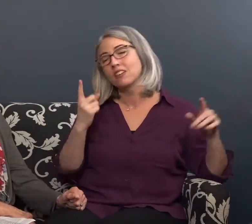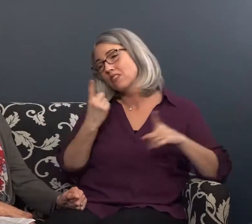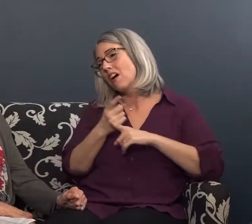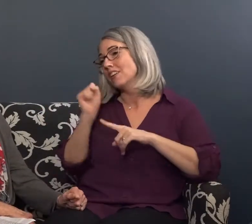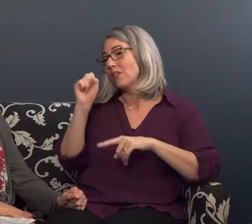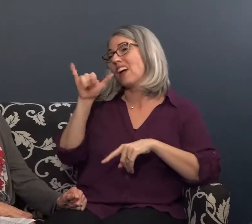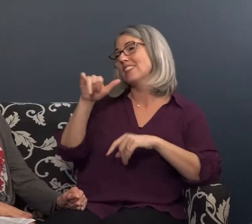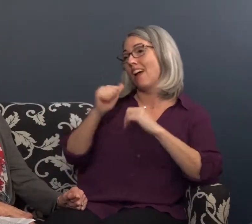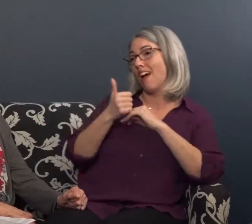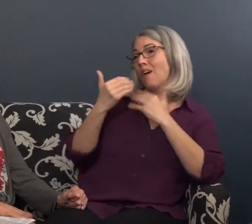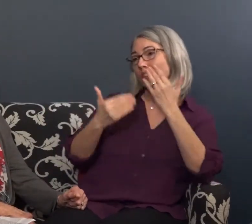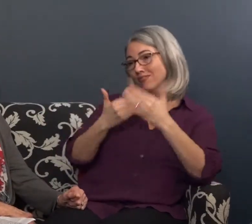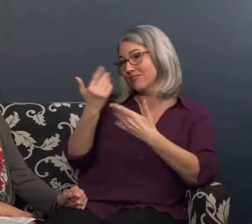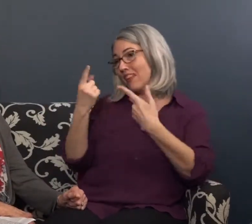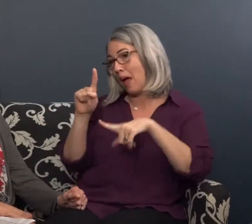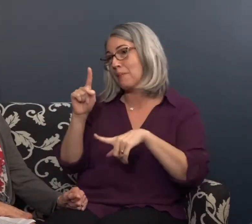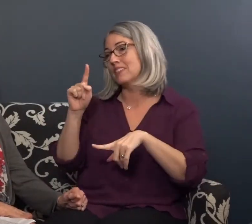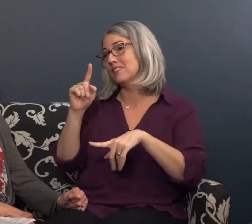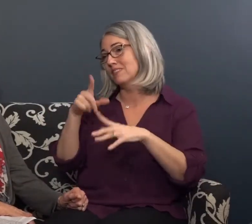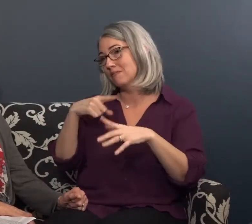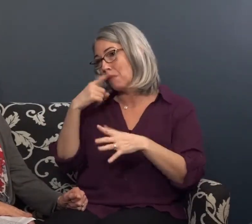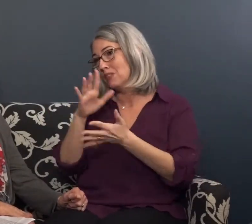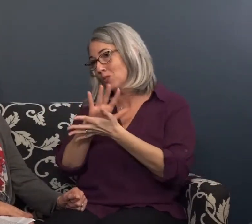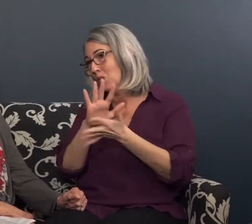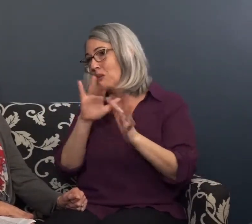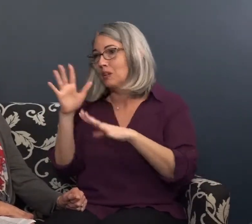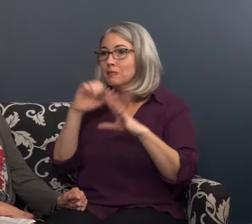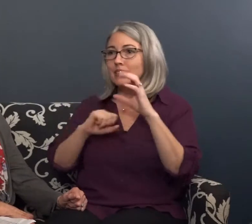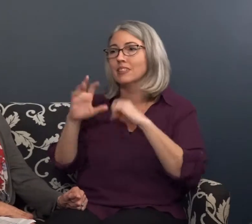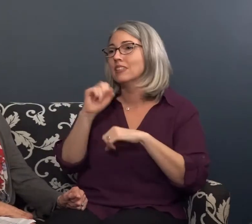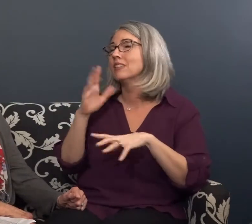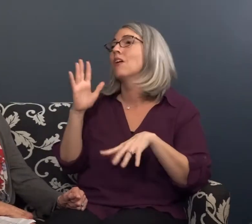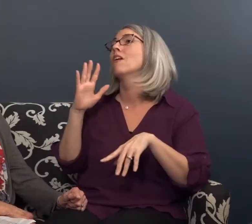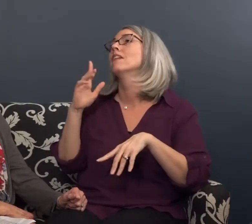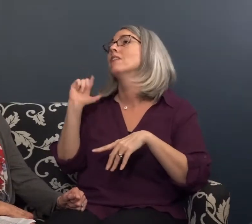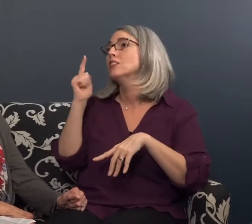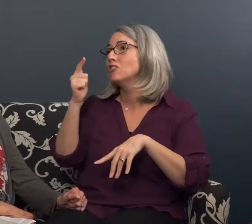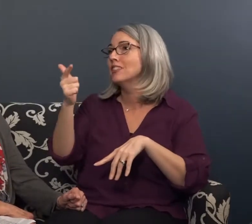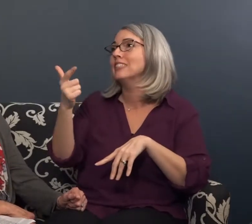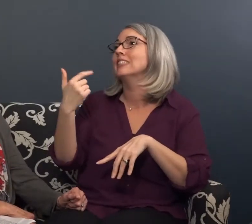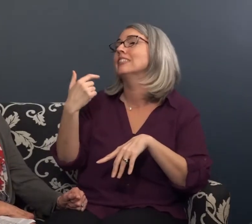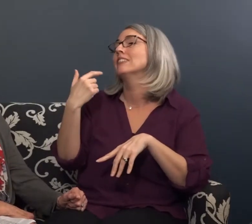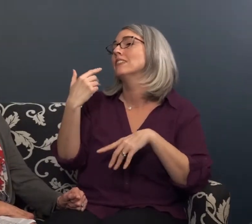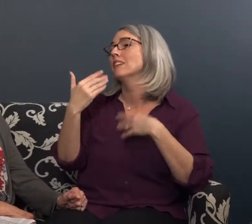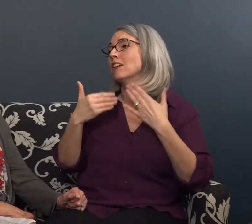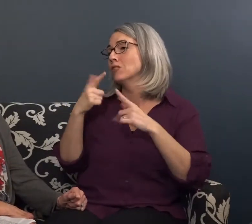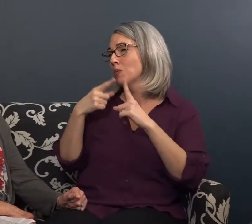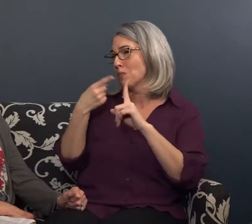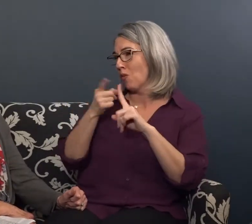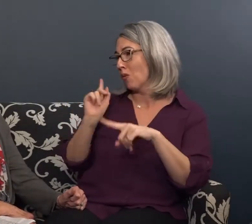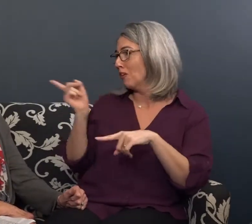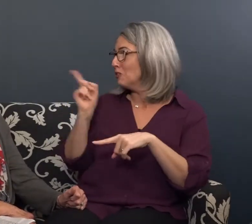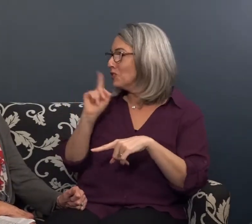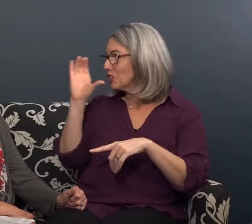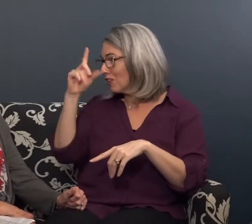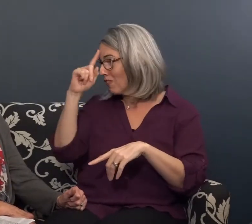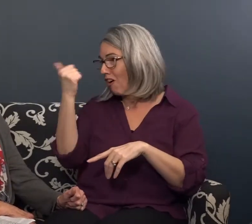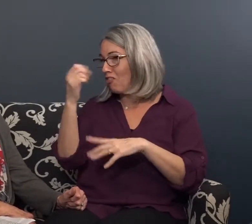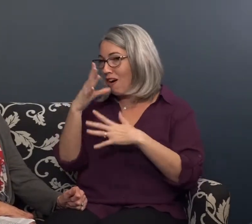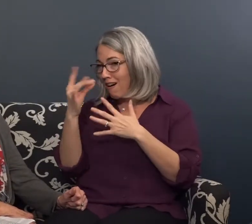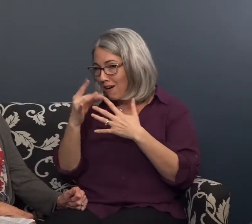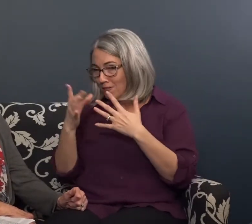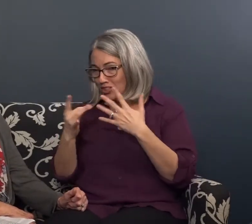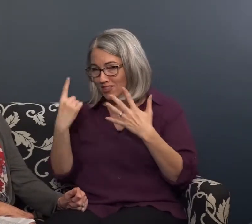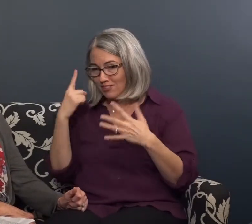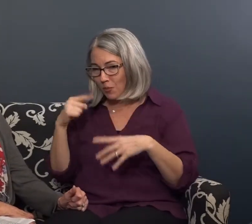but that's how it happened in the early parts of my